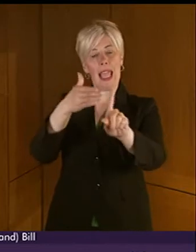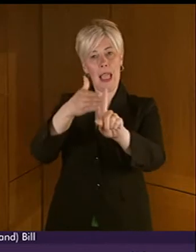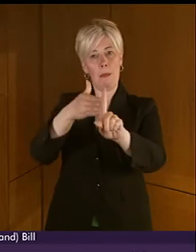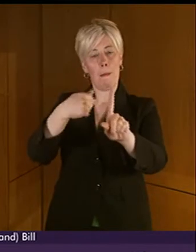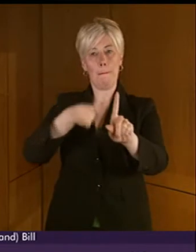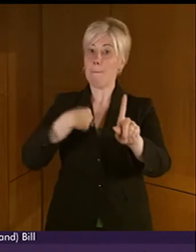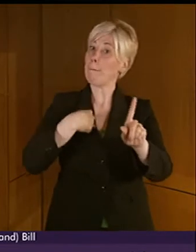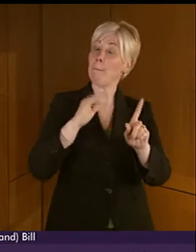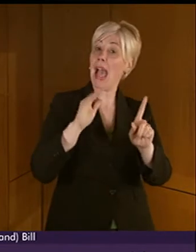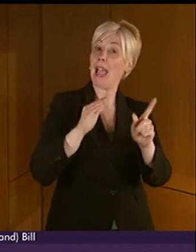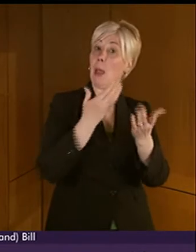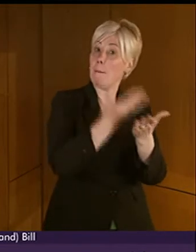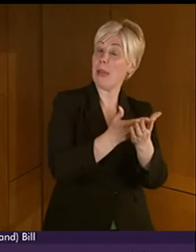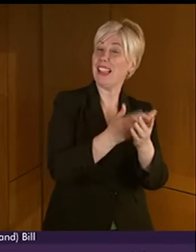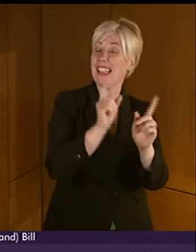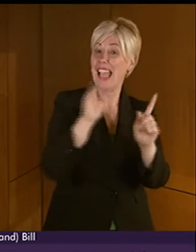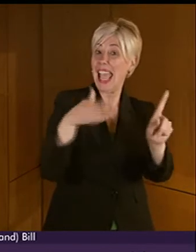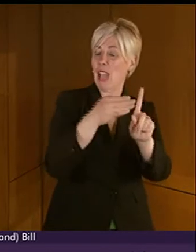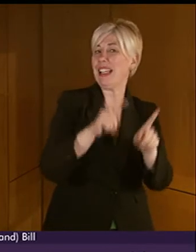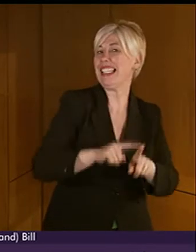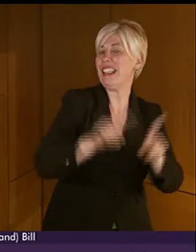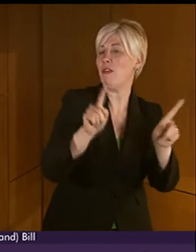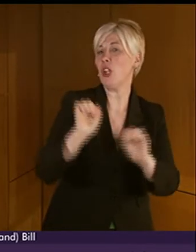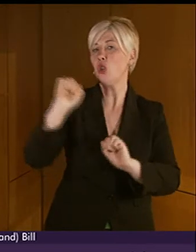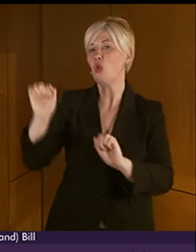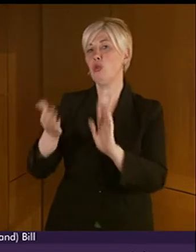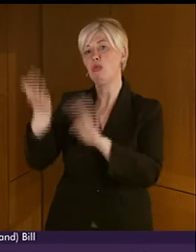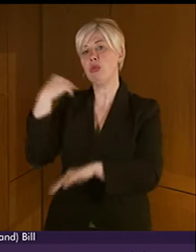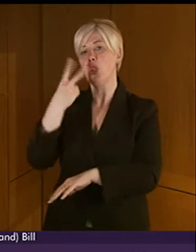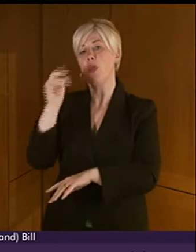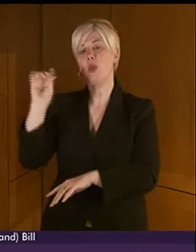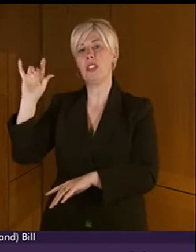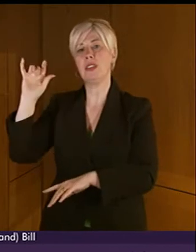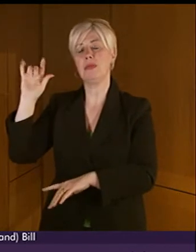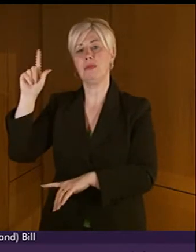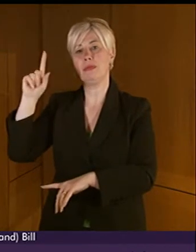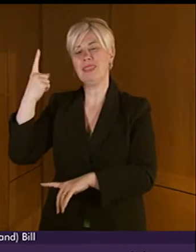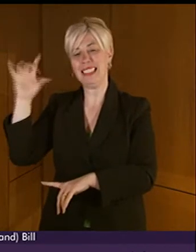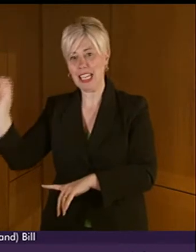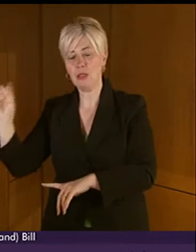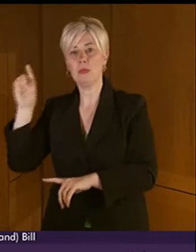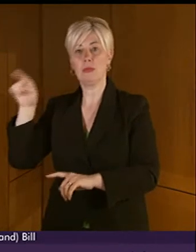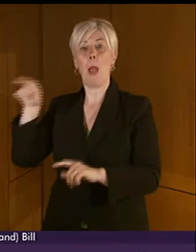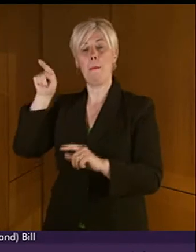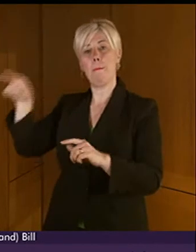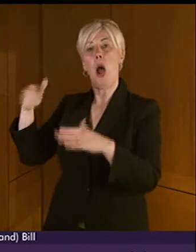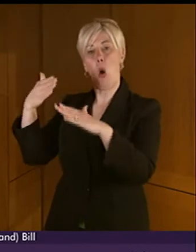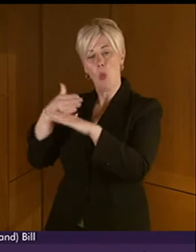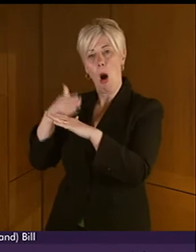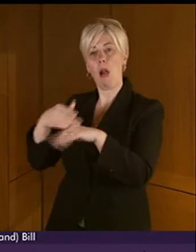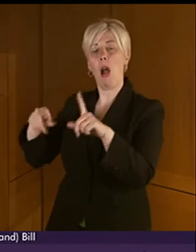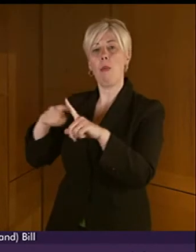is different to that of the one Cathy Craigie was proposing to introduce, the work done by Cathy and the Cross Party Group